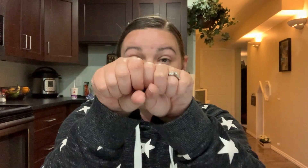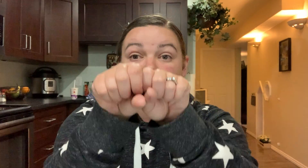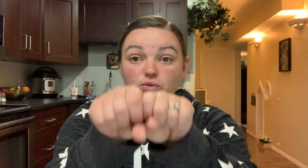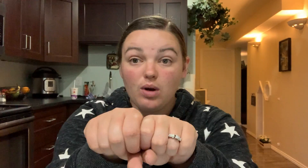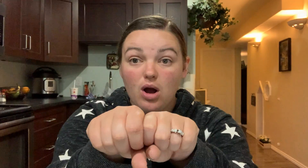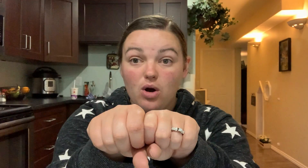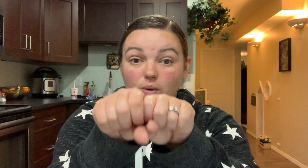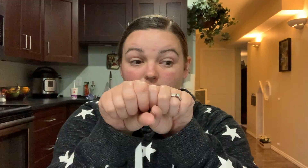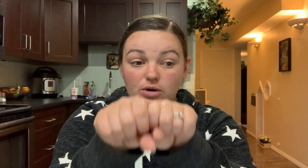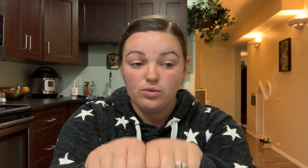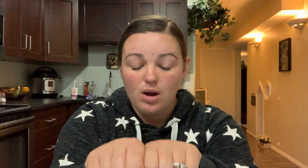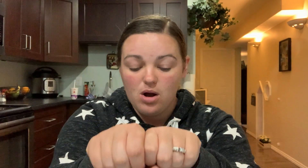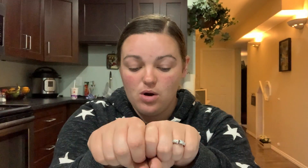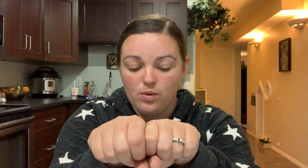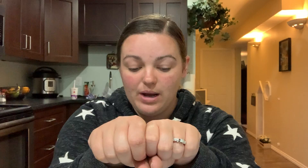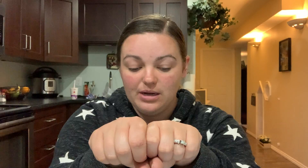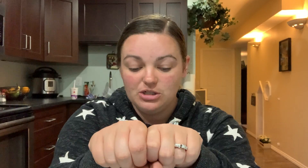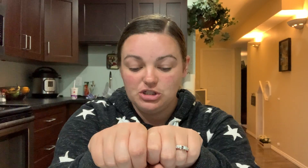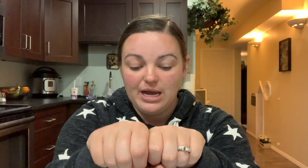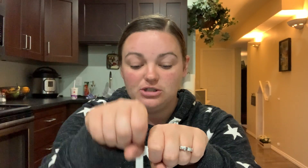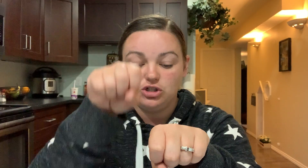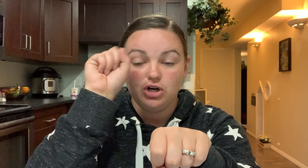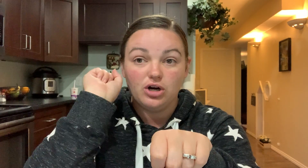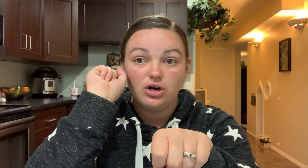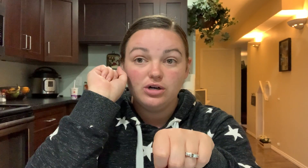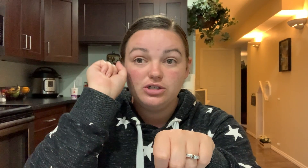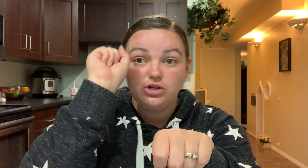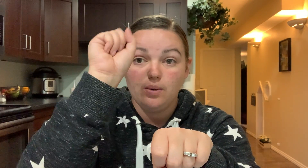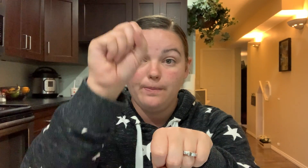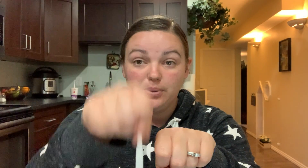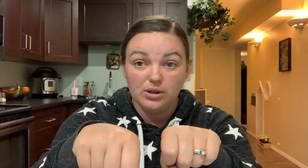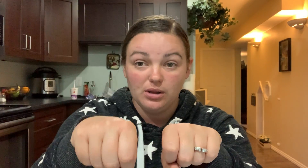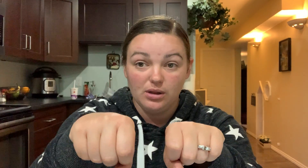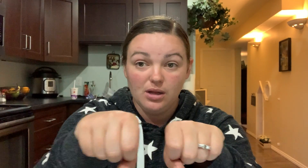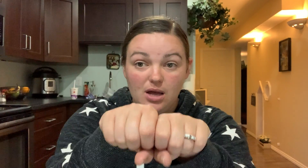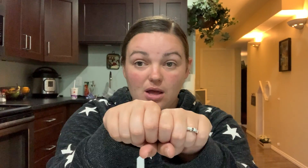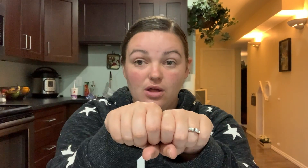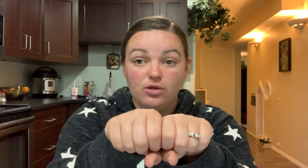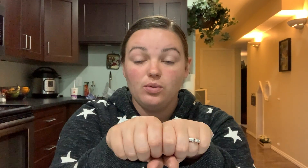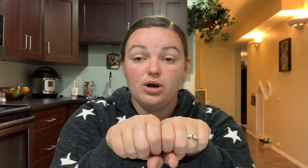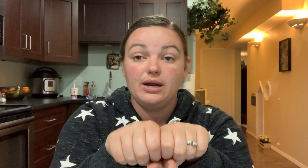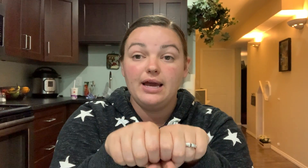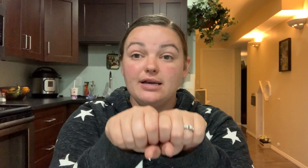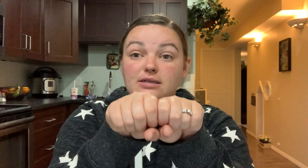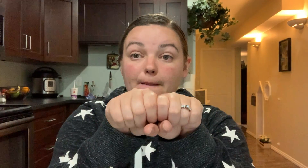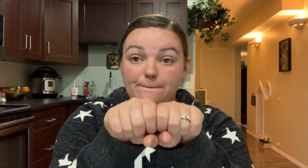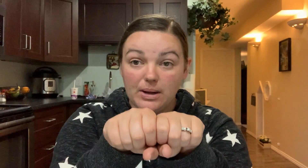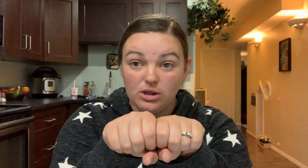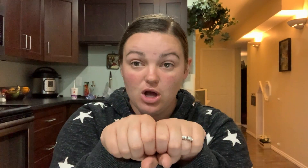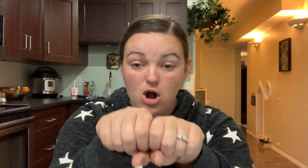is grow, grow. Change gr to bull. The word is below.